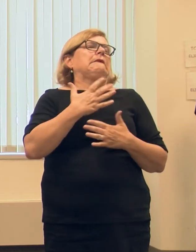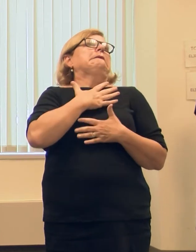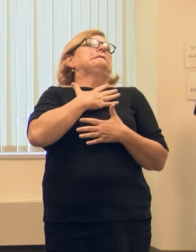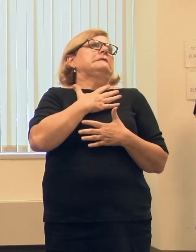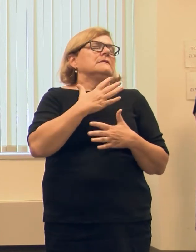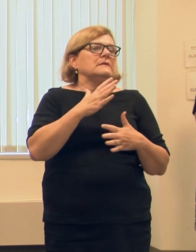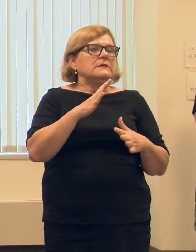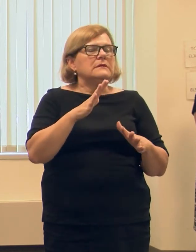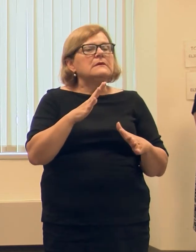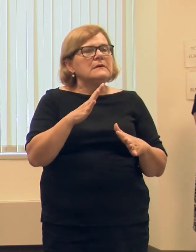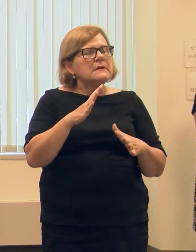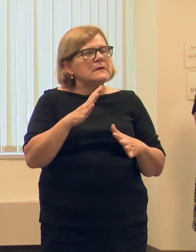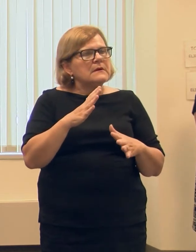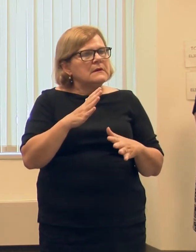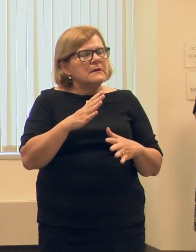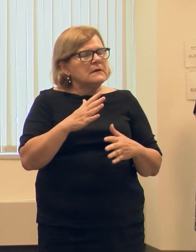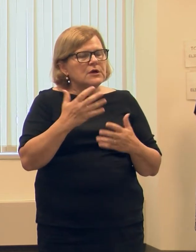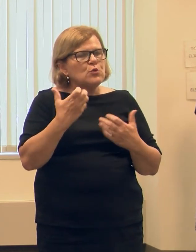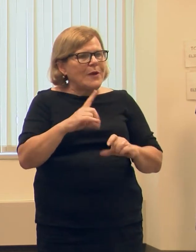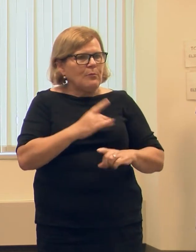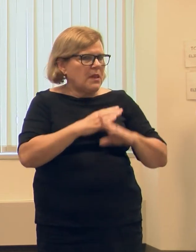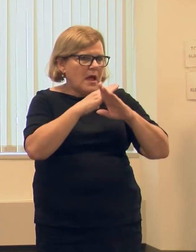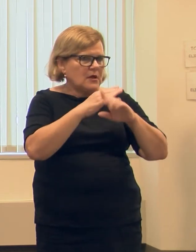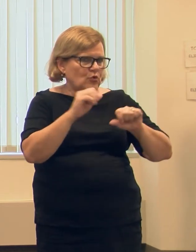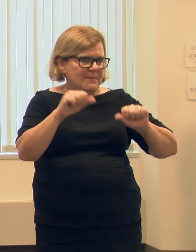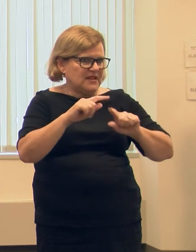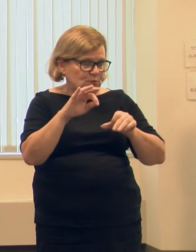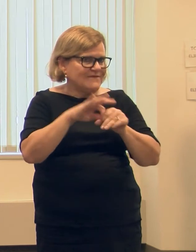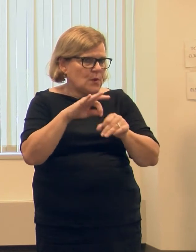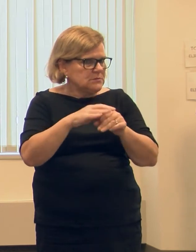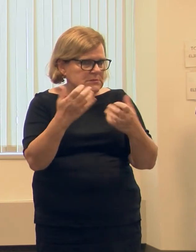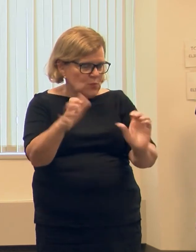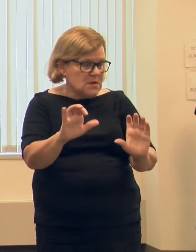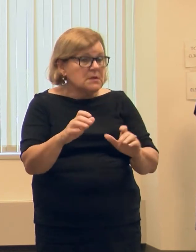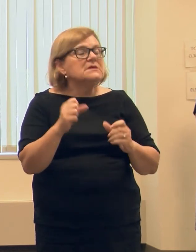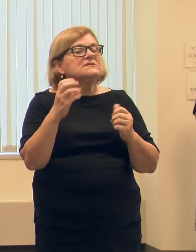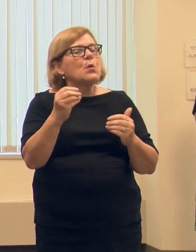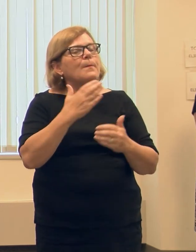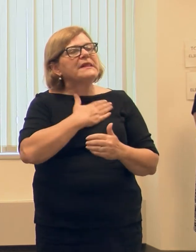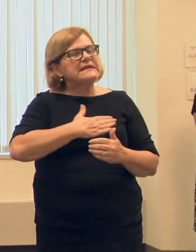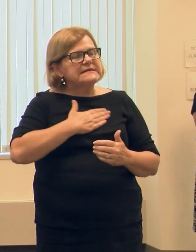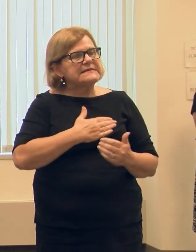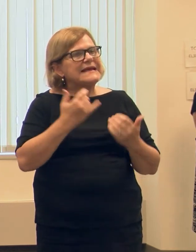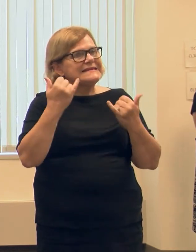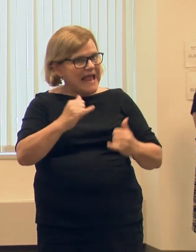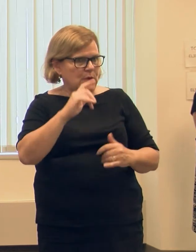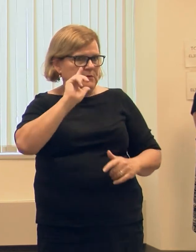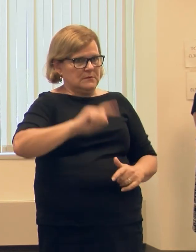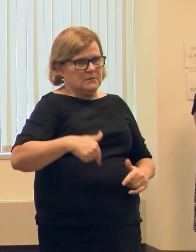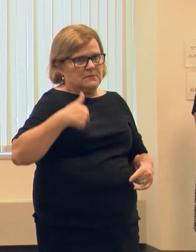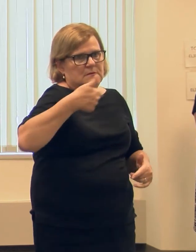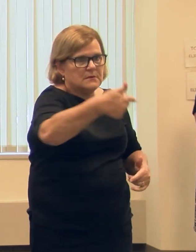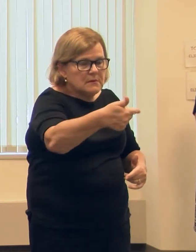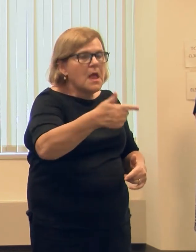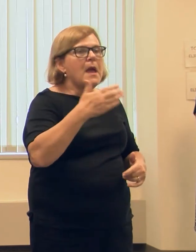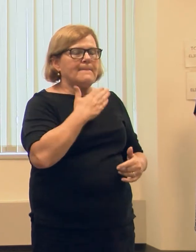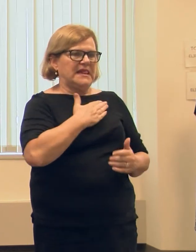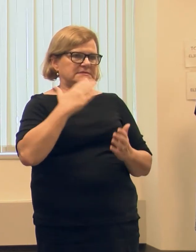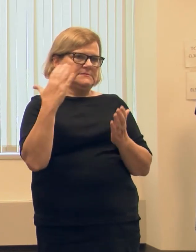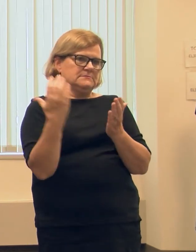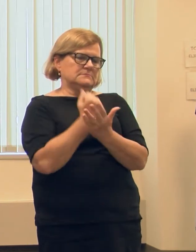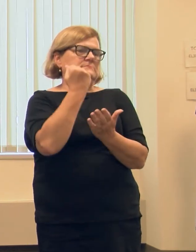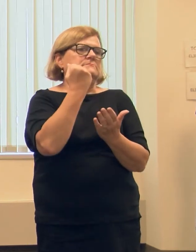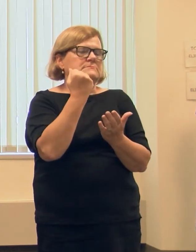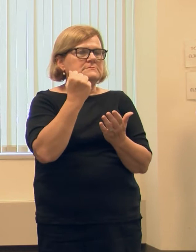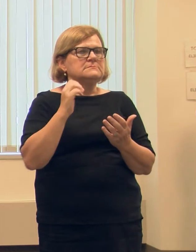to inhibit your ability to vote. So please, it's now on you. Please take advantage